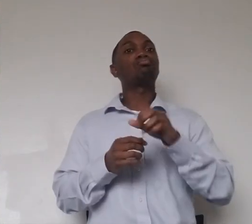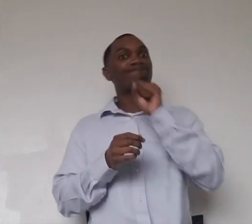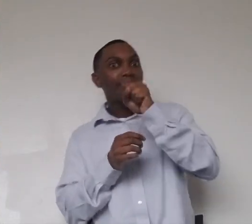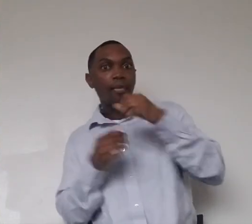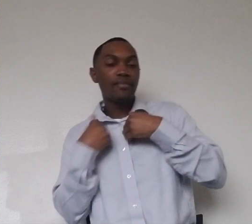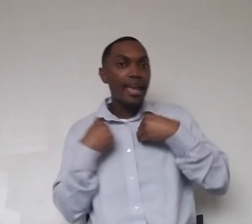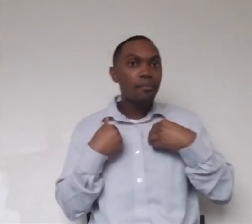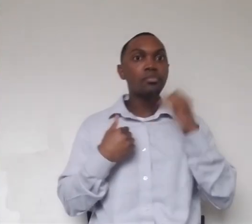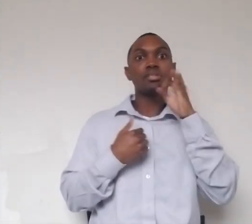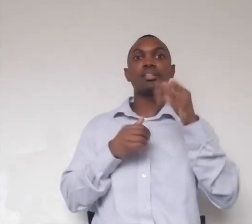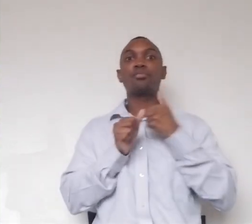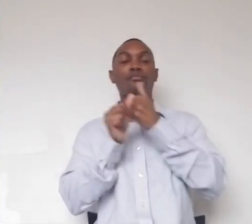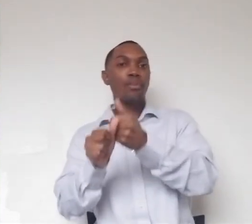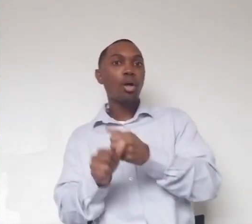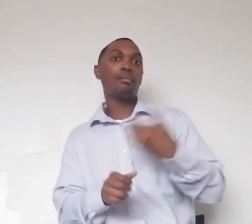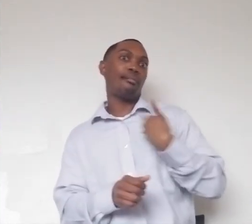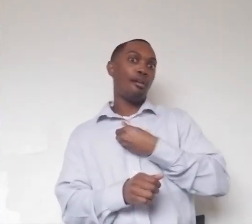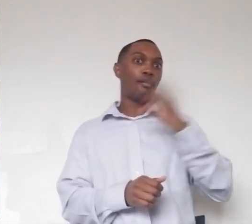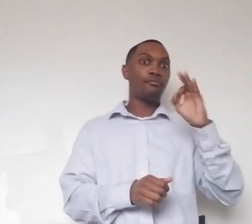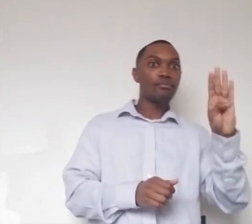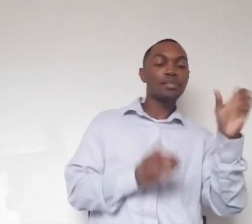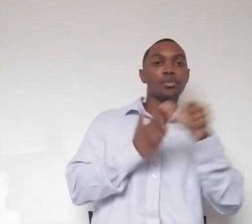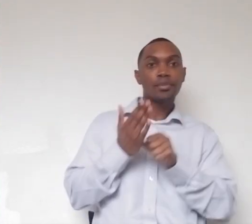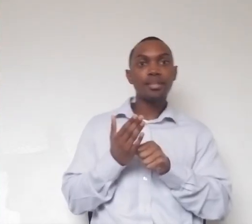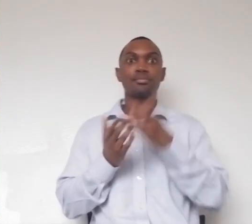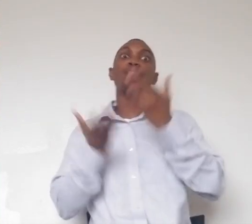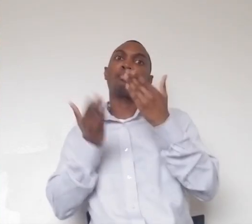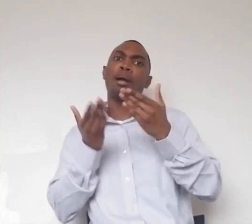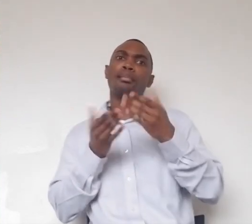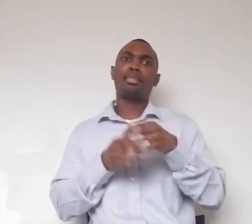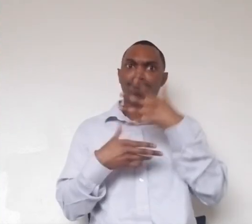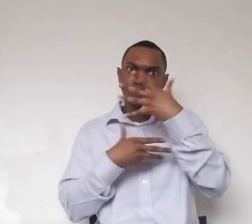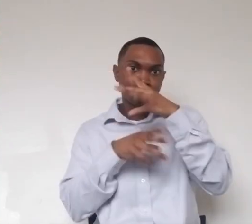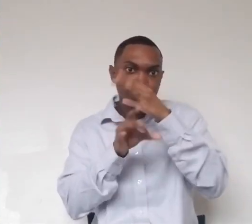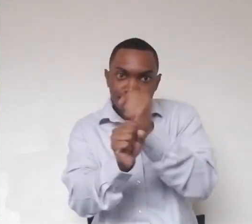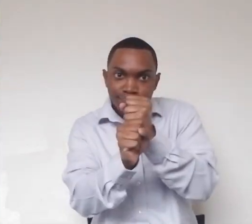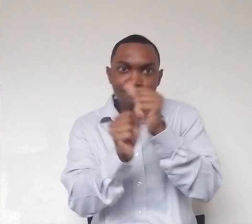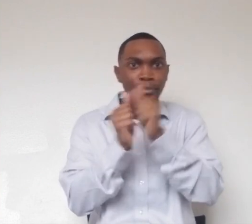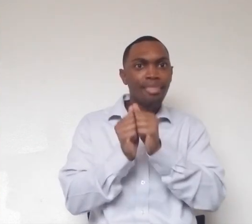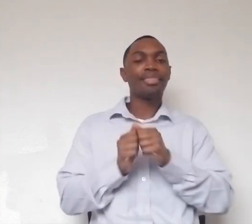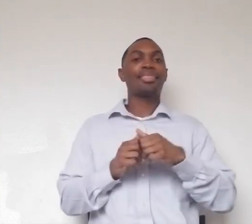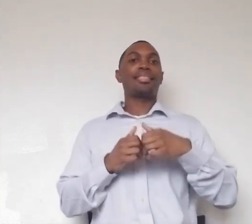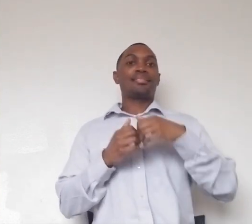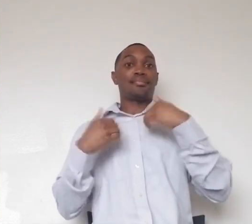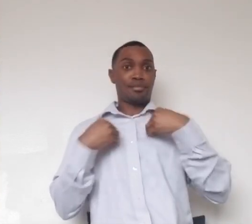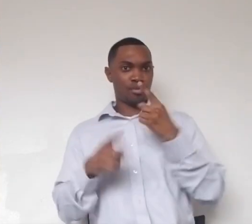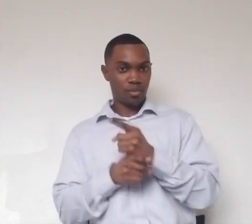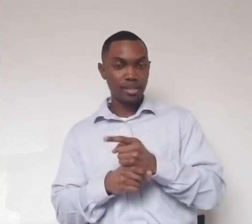our zoo's Facebook page, and you're probably into animals, um, it's really cool because you never know what animal you're going to see next in the